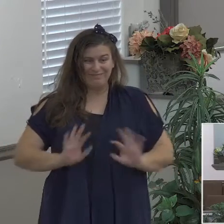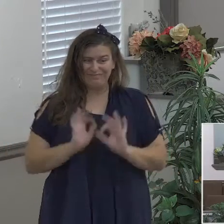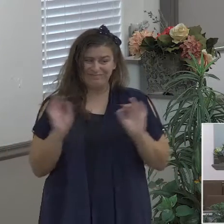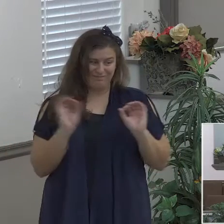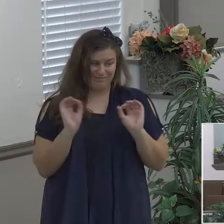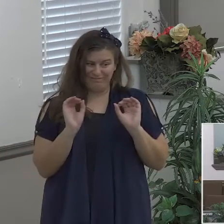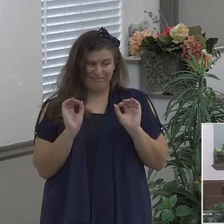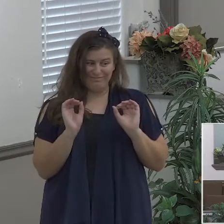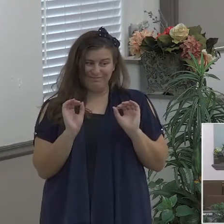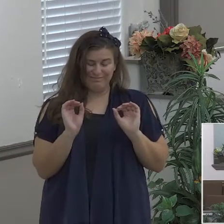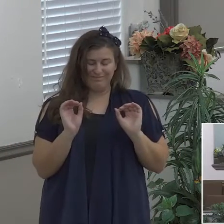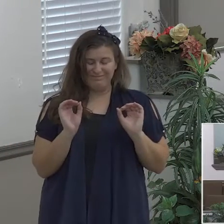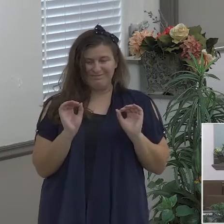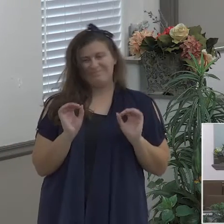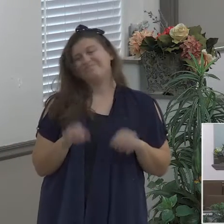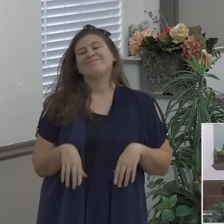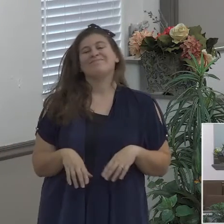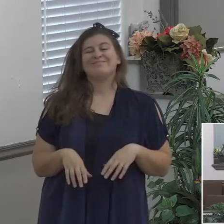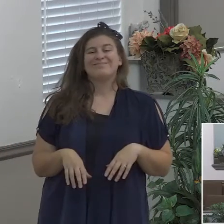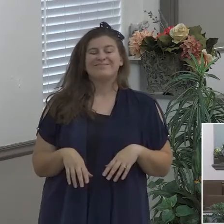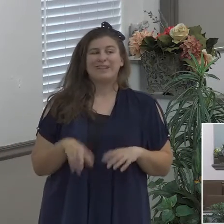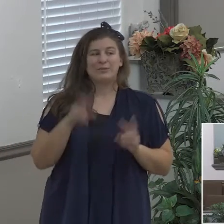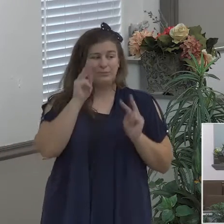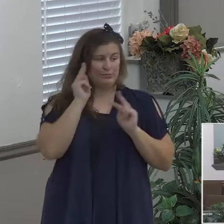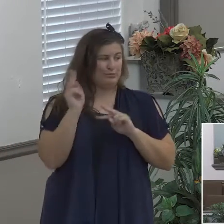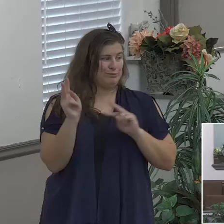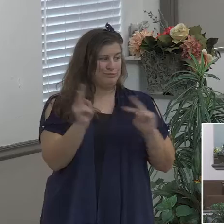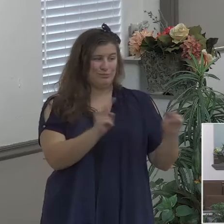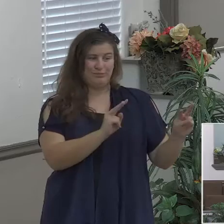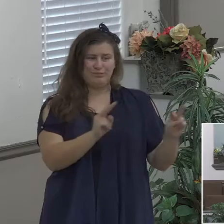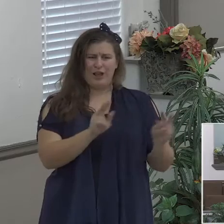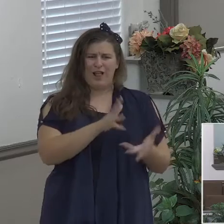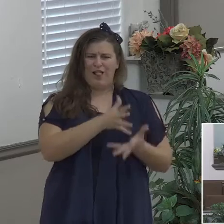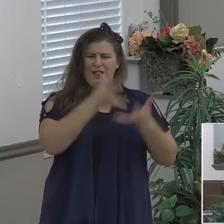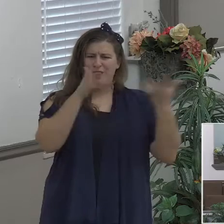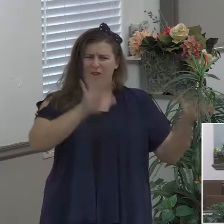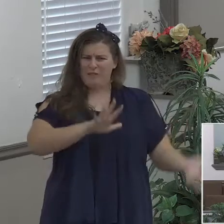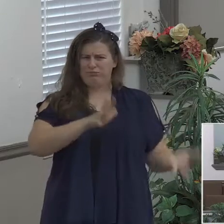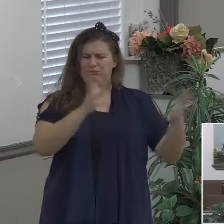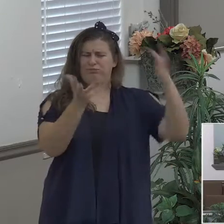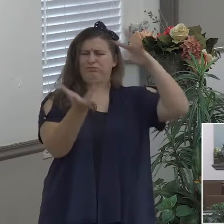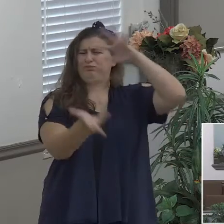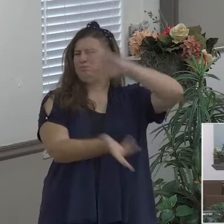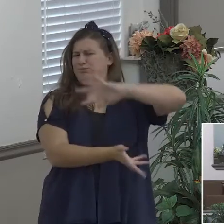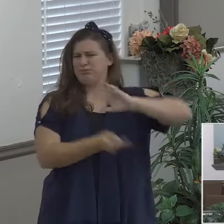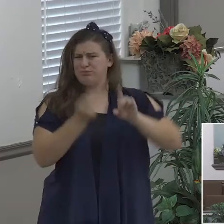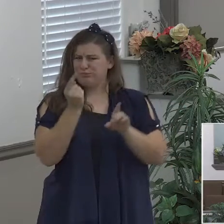of unrest which is the opposite of what this message is all about